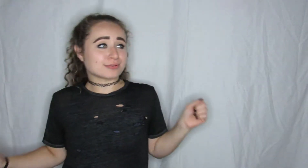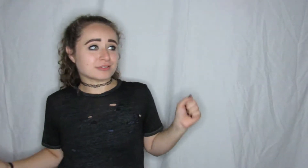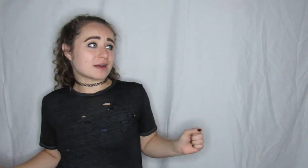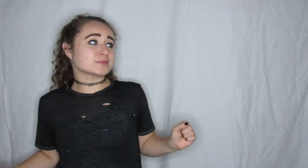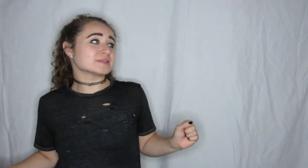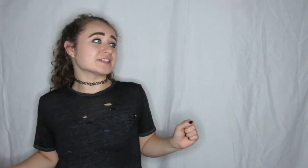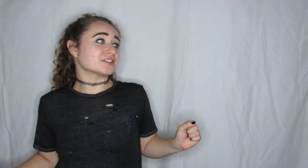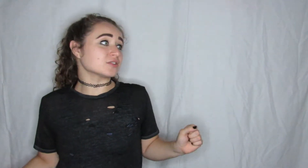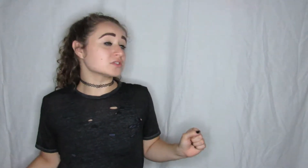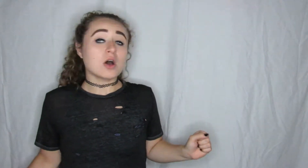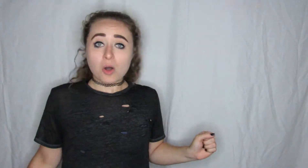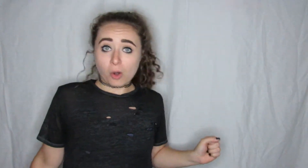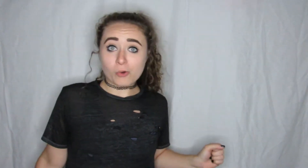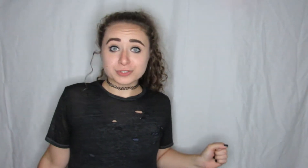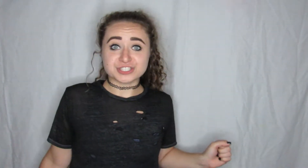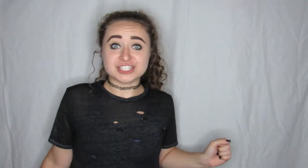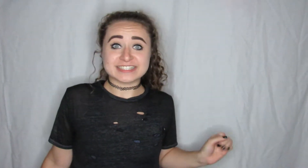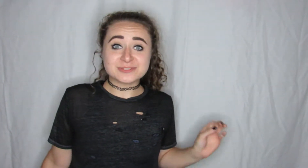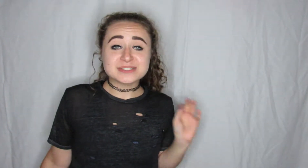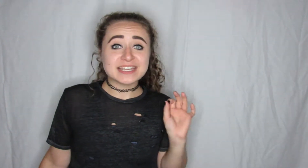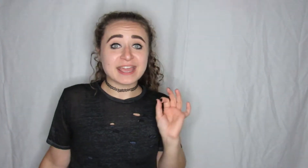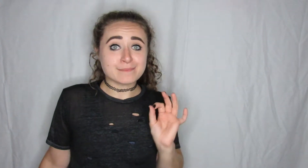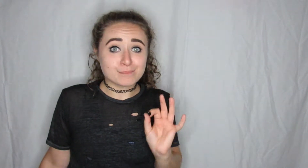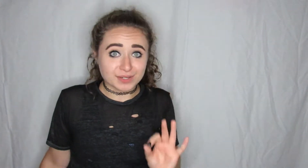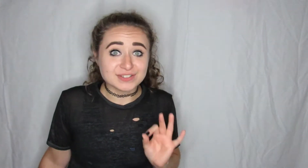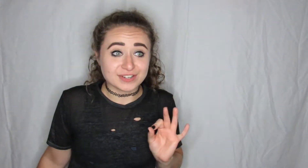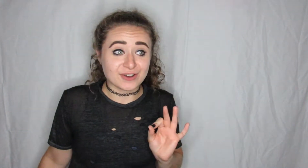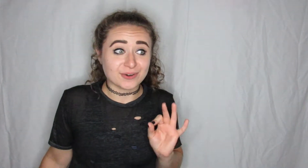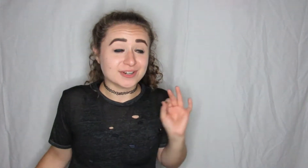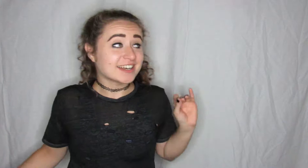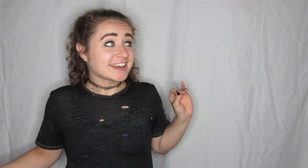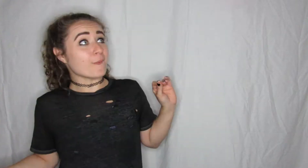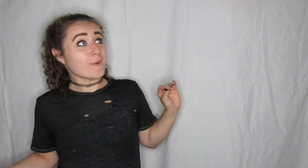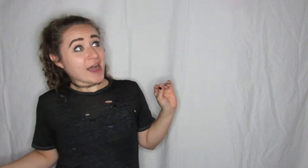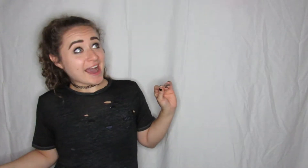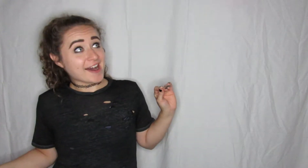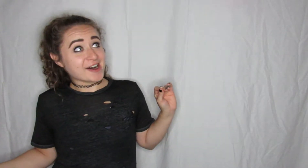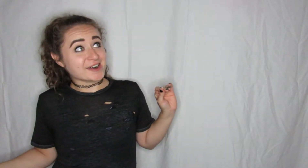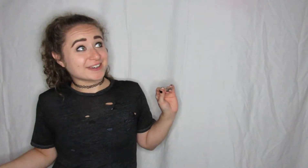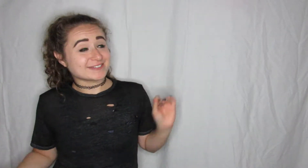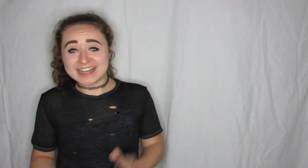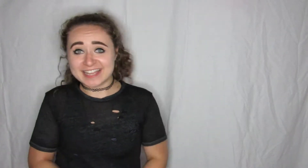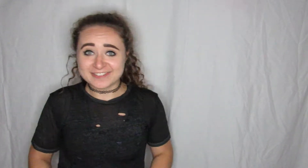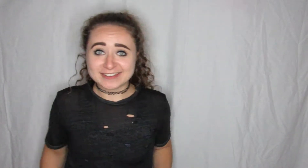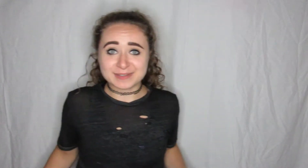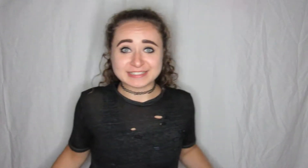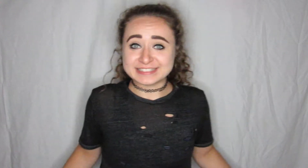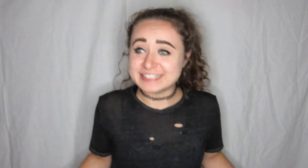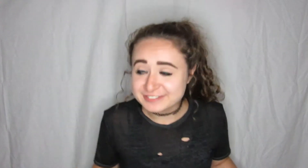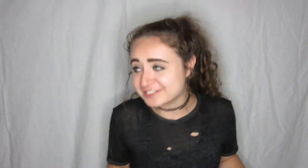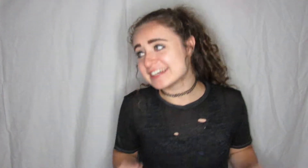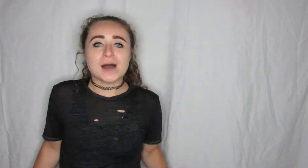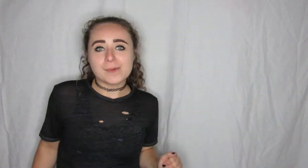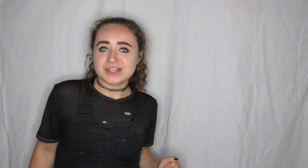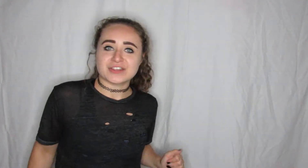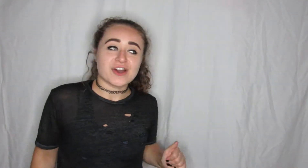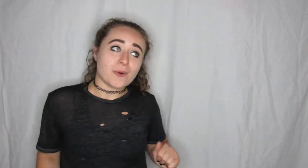probably close holy shit this was like a month ago wow my life has been different a month ago